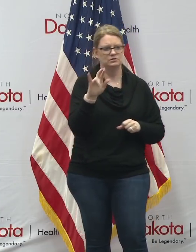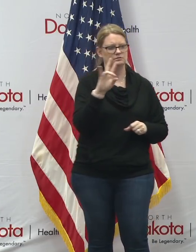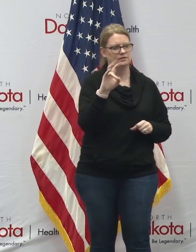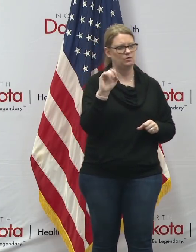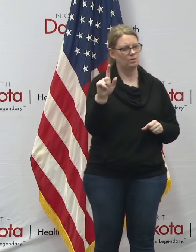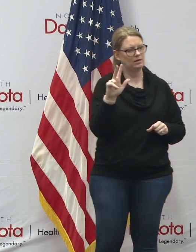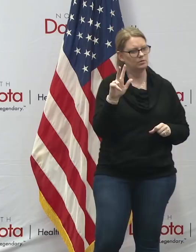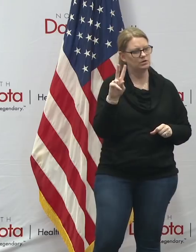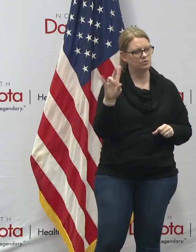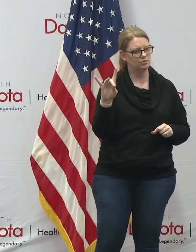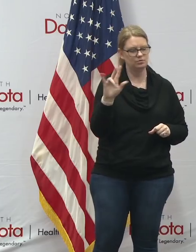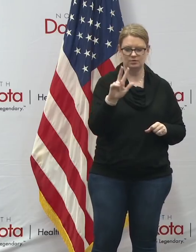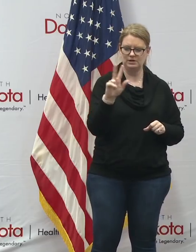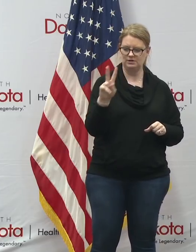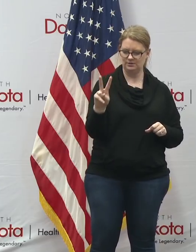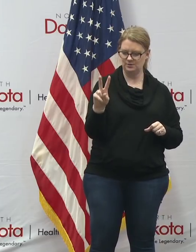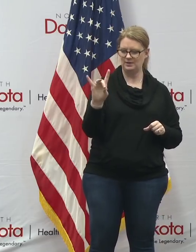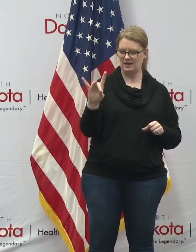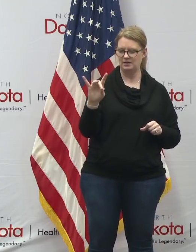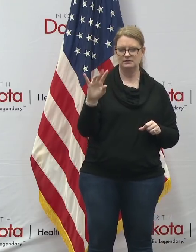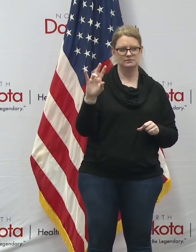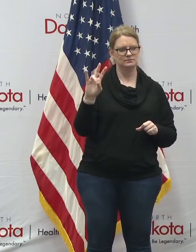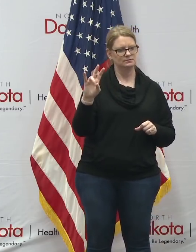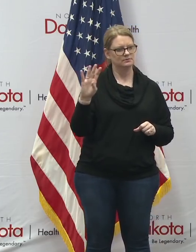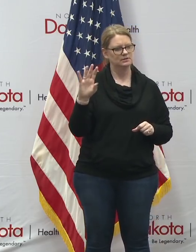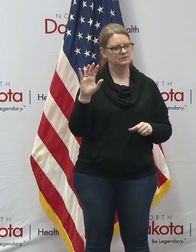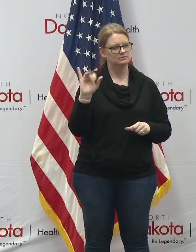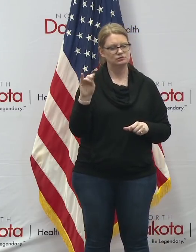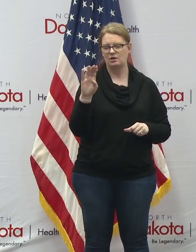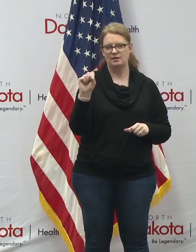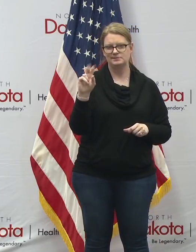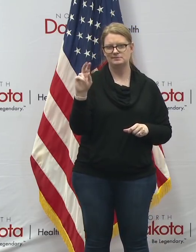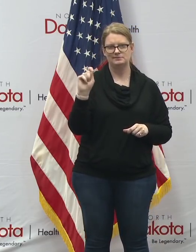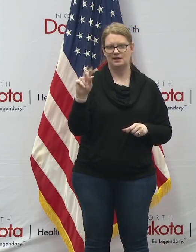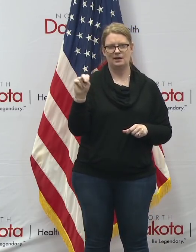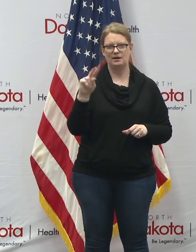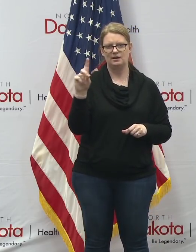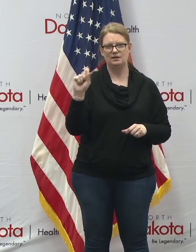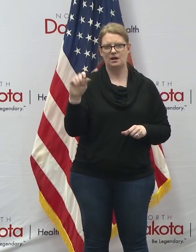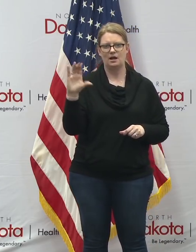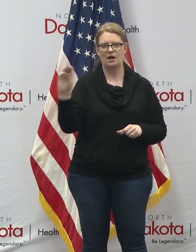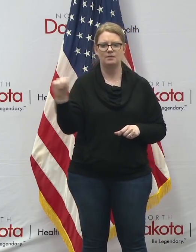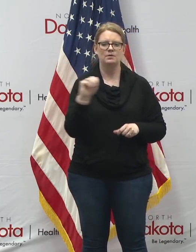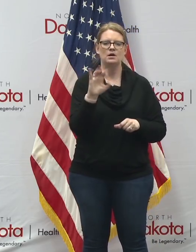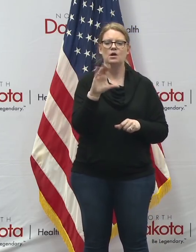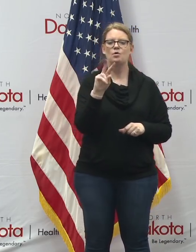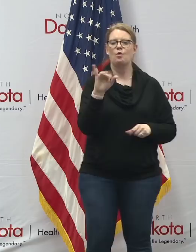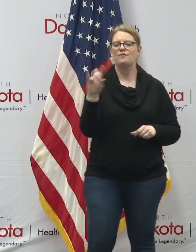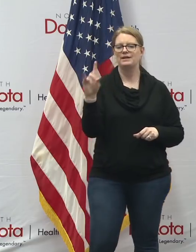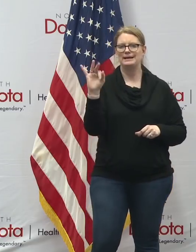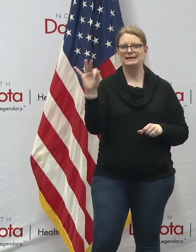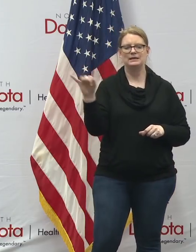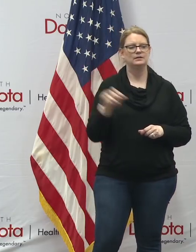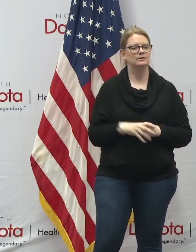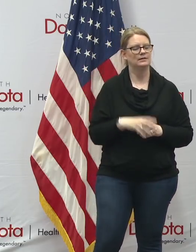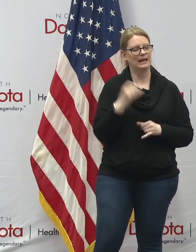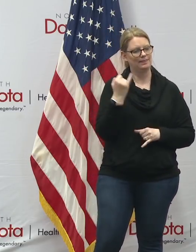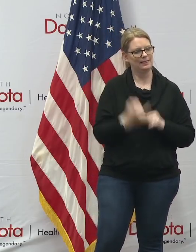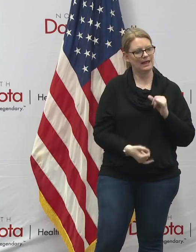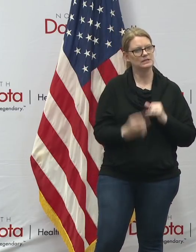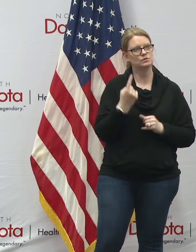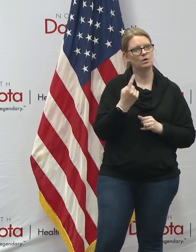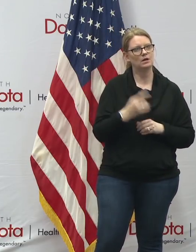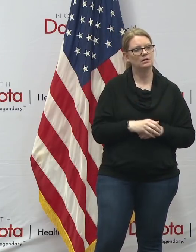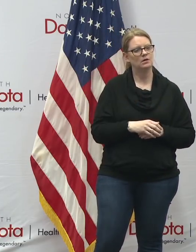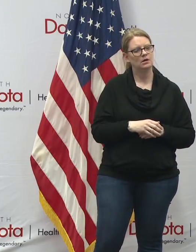-0400 or go online to jobsnd.com covid19 last update before we go